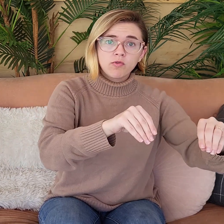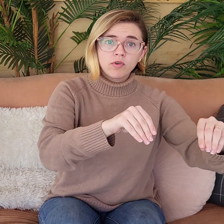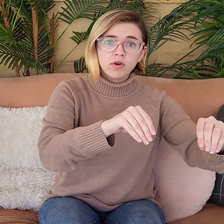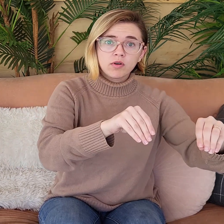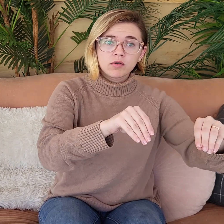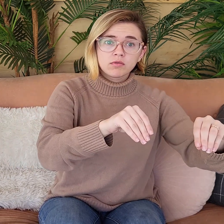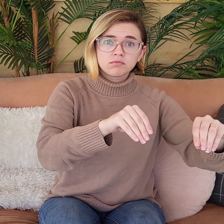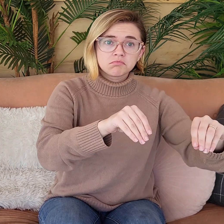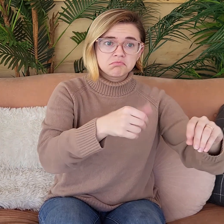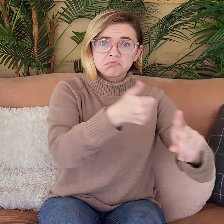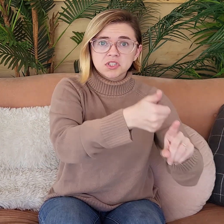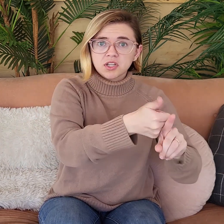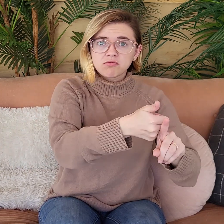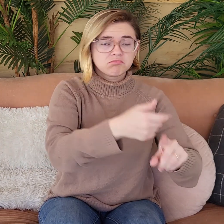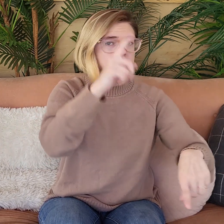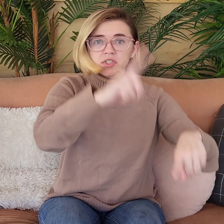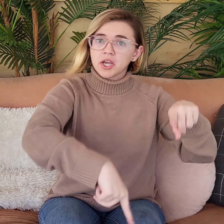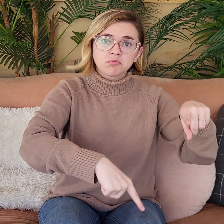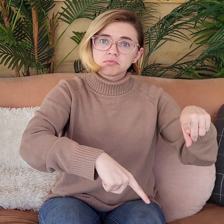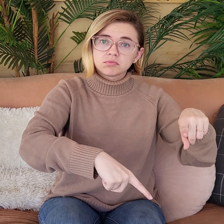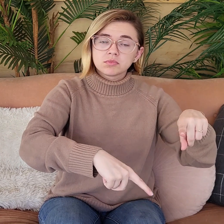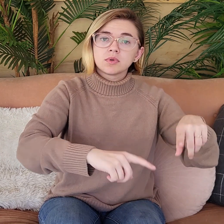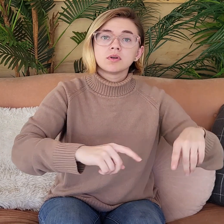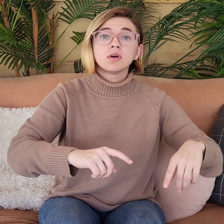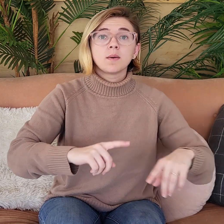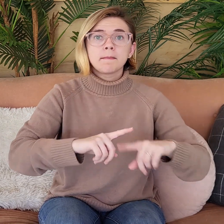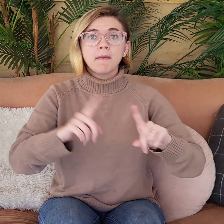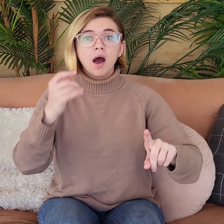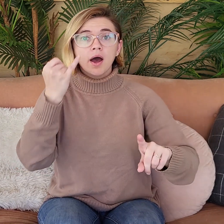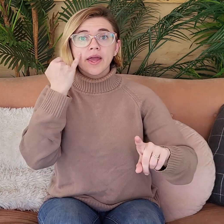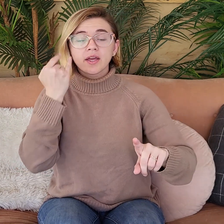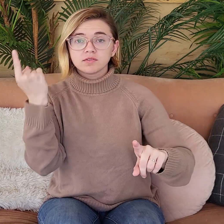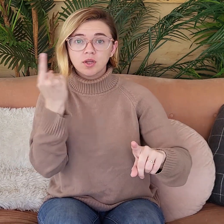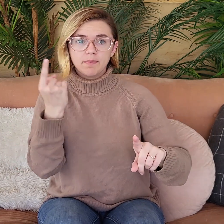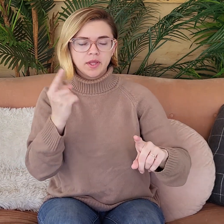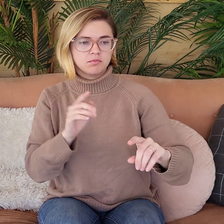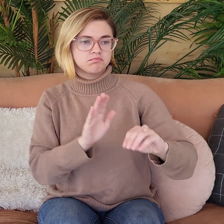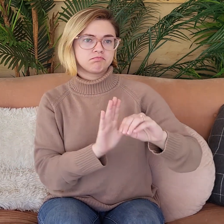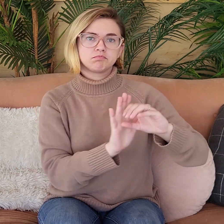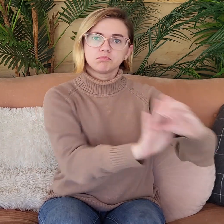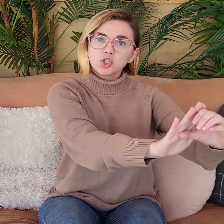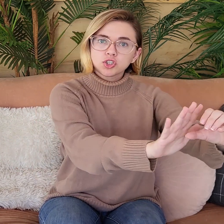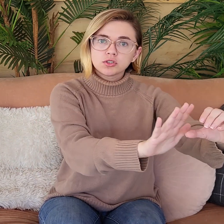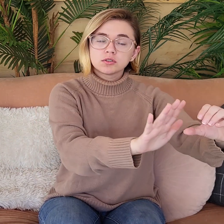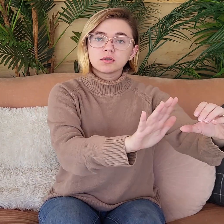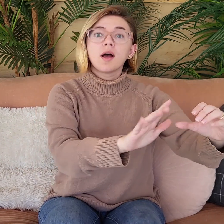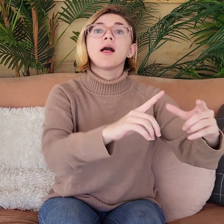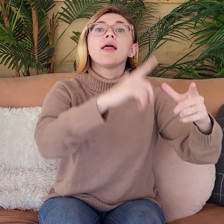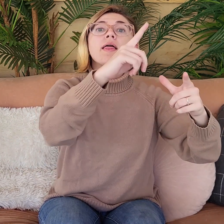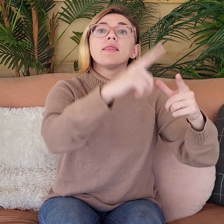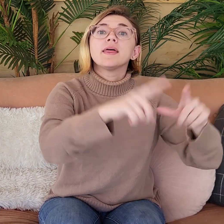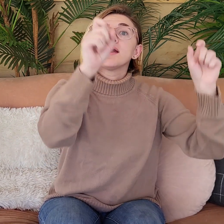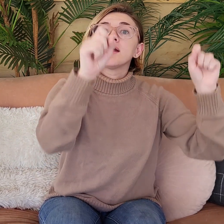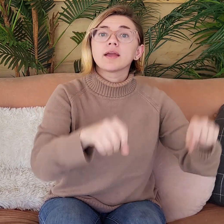cannot move by itself. It can't. But if something pushes it,